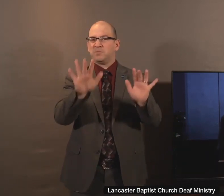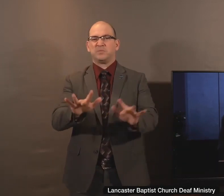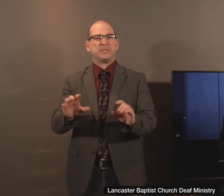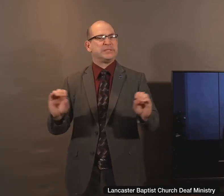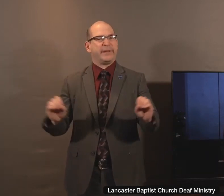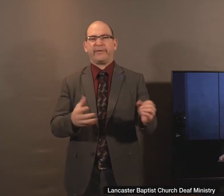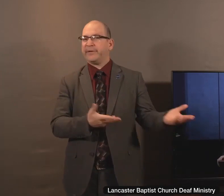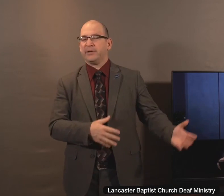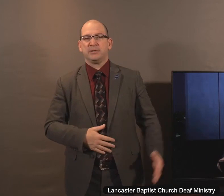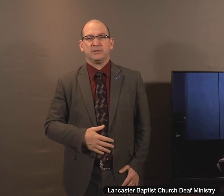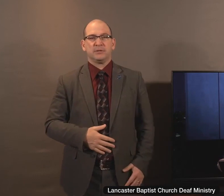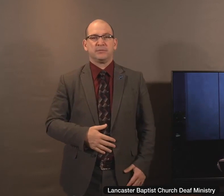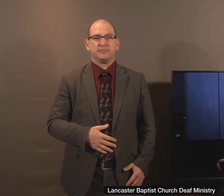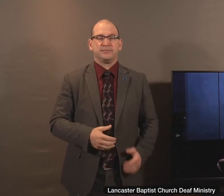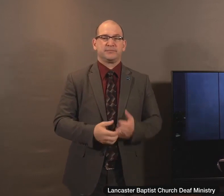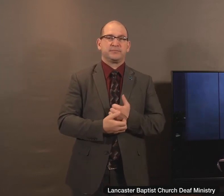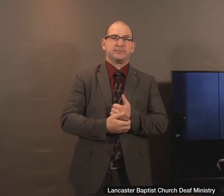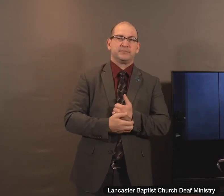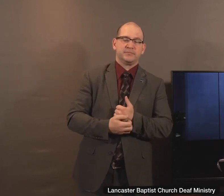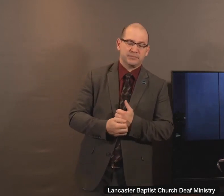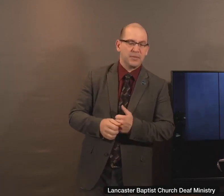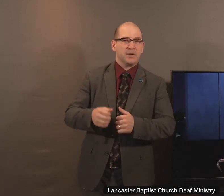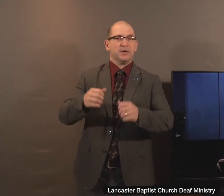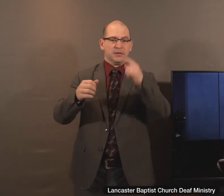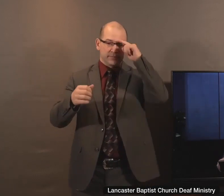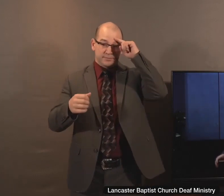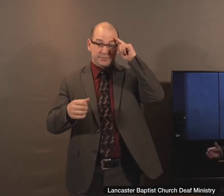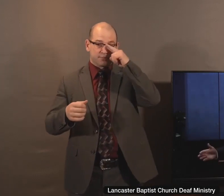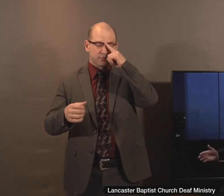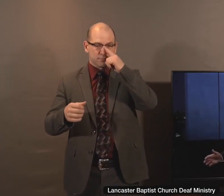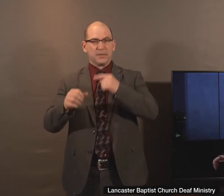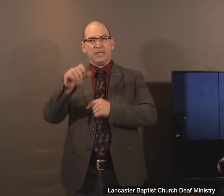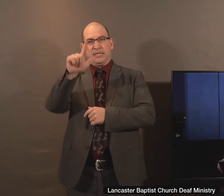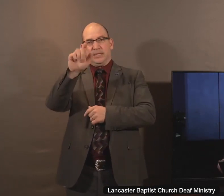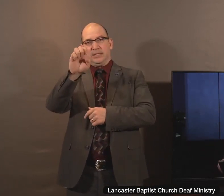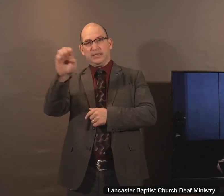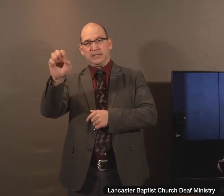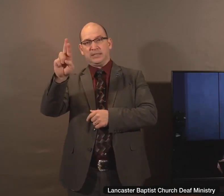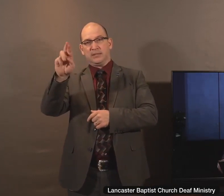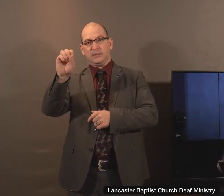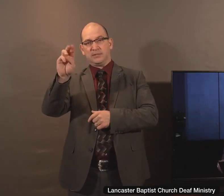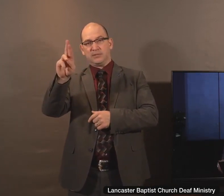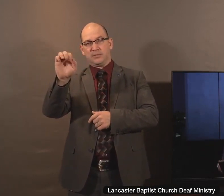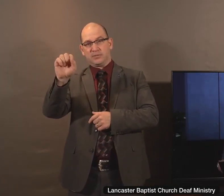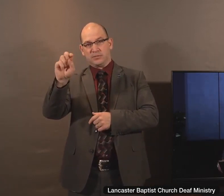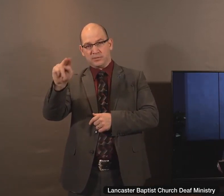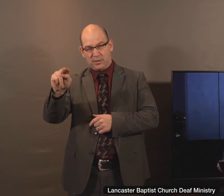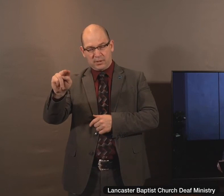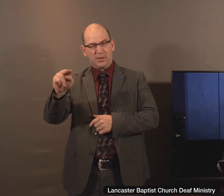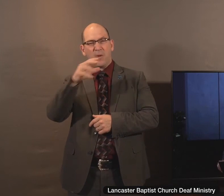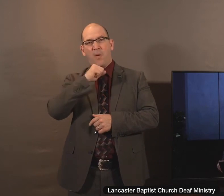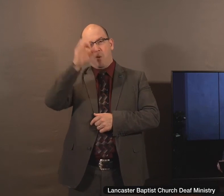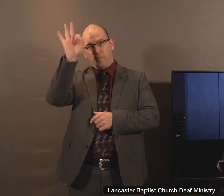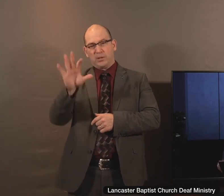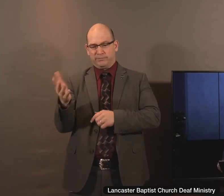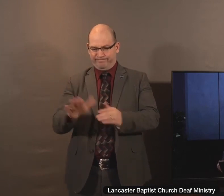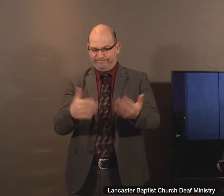Lee Roberson was the great pastor of Chattanooga, Tennessee. He was preached here in our church before he went to heaven. And he often said,